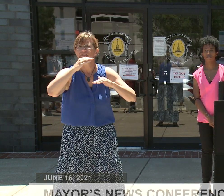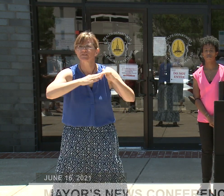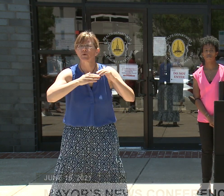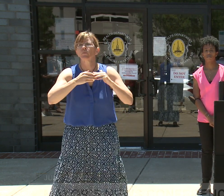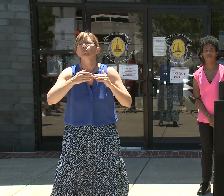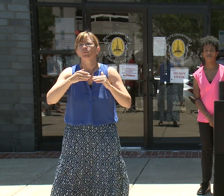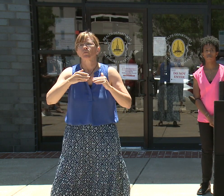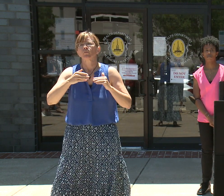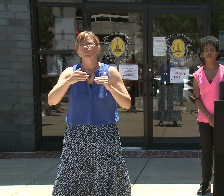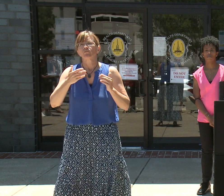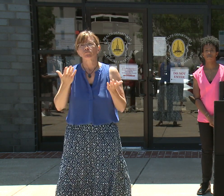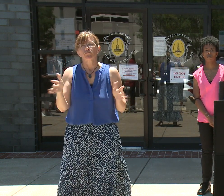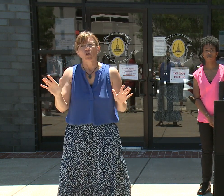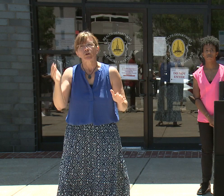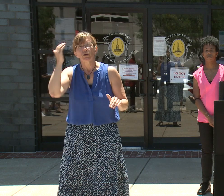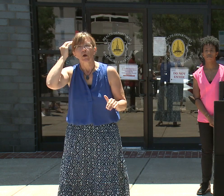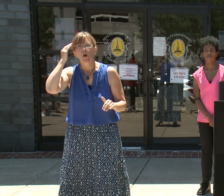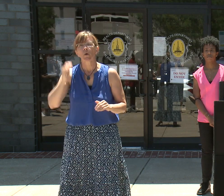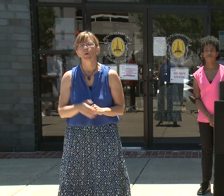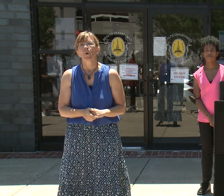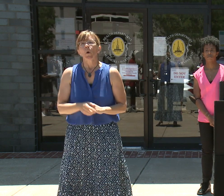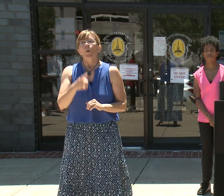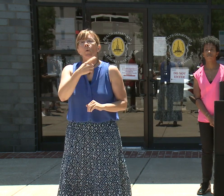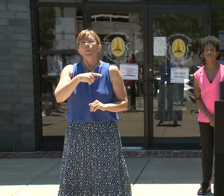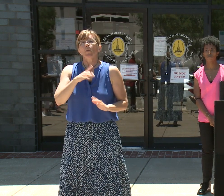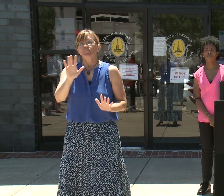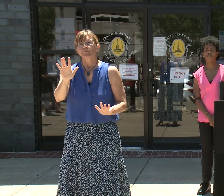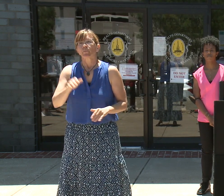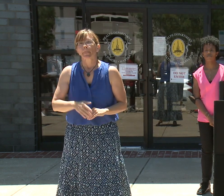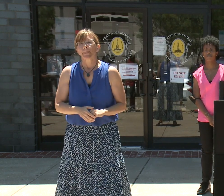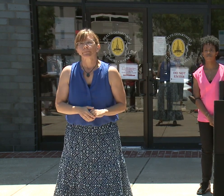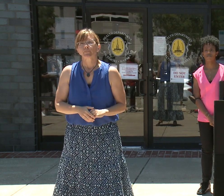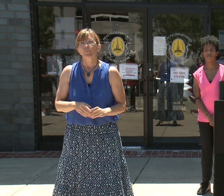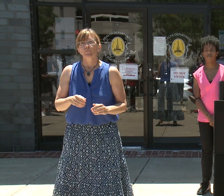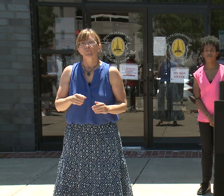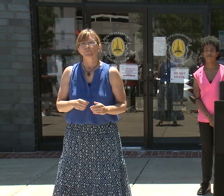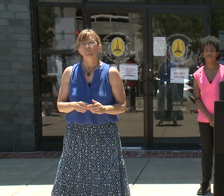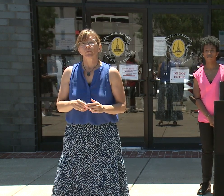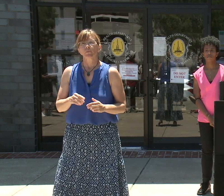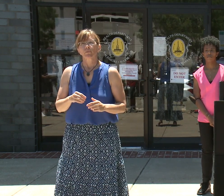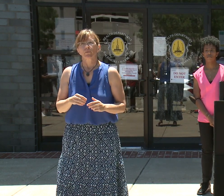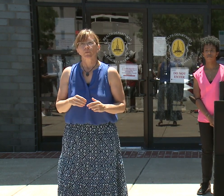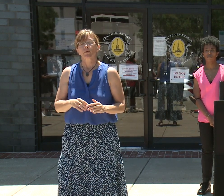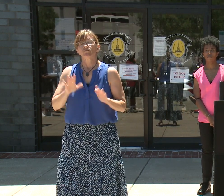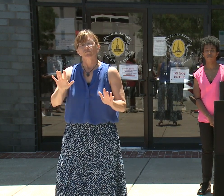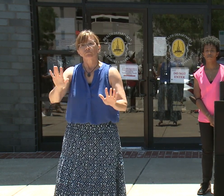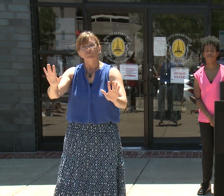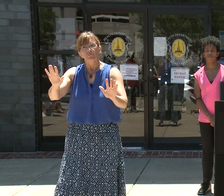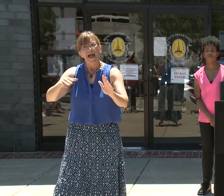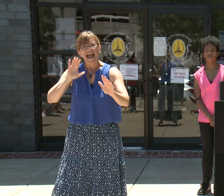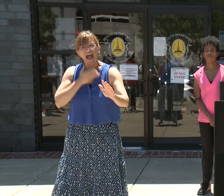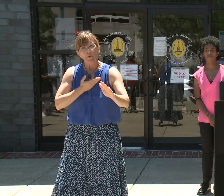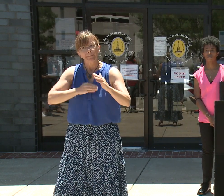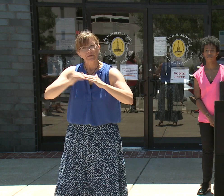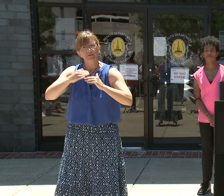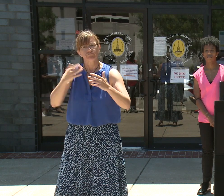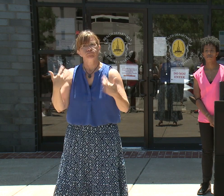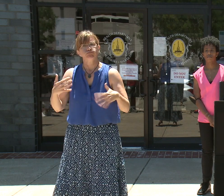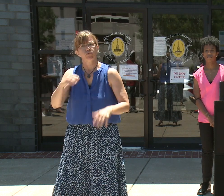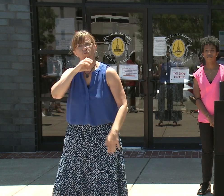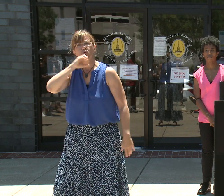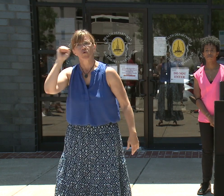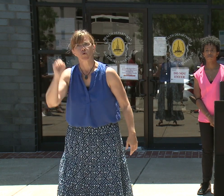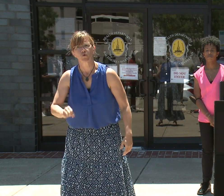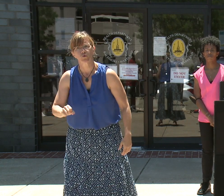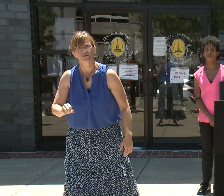many of our buildings are old, and they are not built for a way that provides an ample place for people